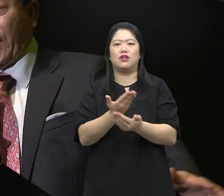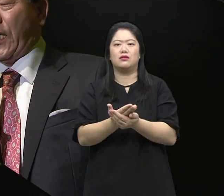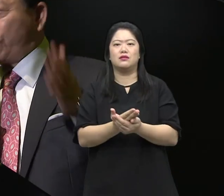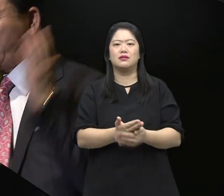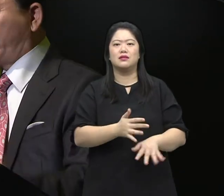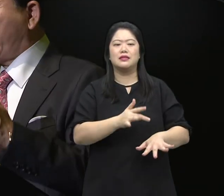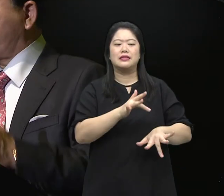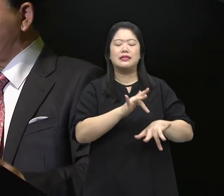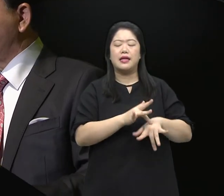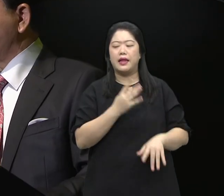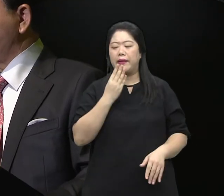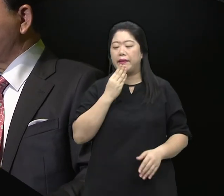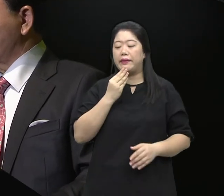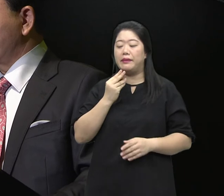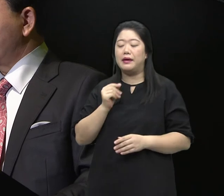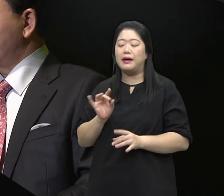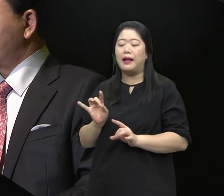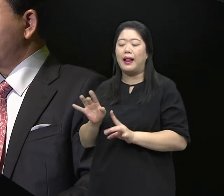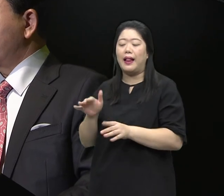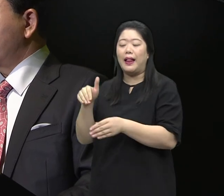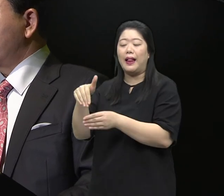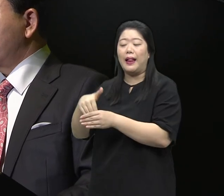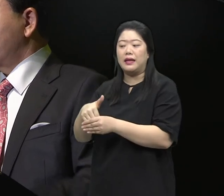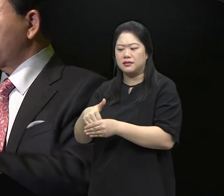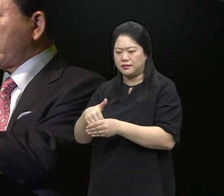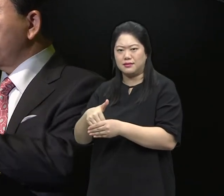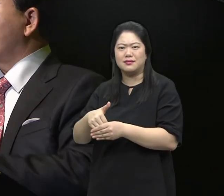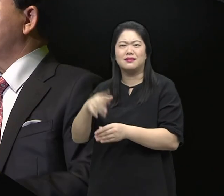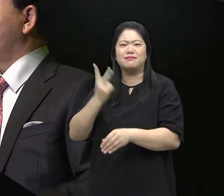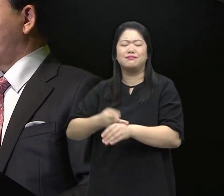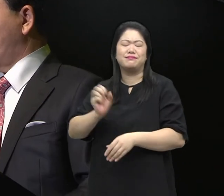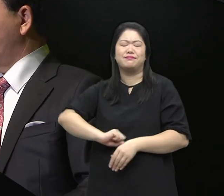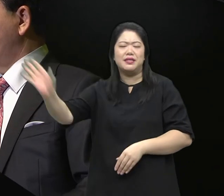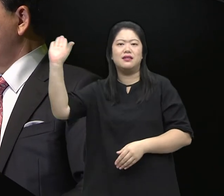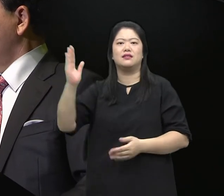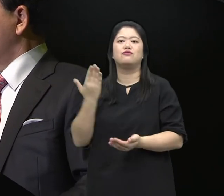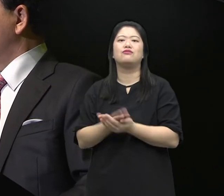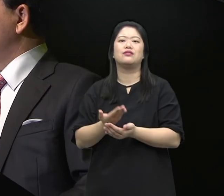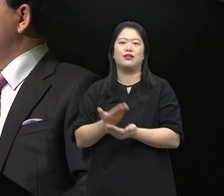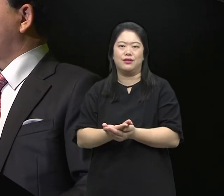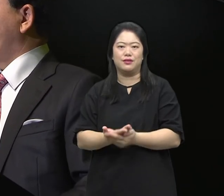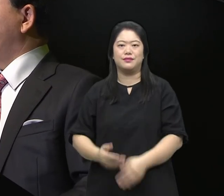And sincerely pray out loud Uproot the things that Satan has imprinted in you Pray about that What Satan